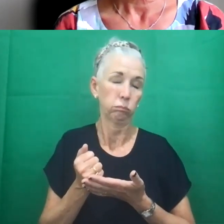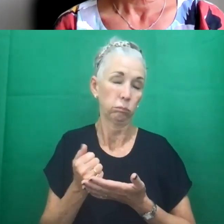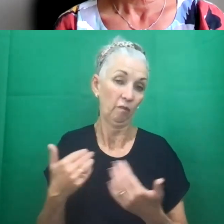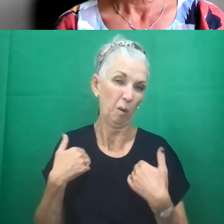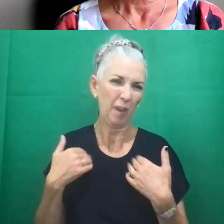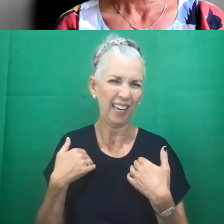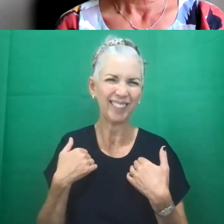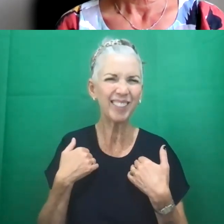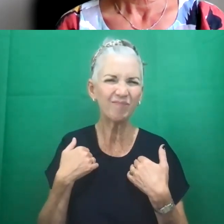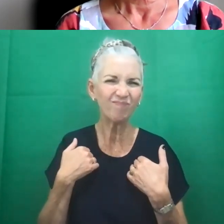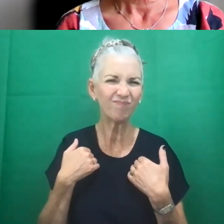rather than a radical change.